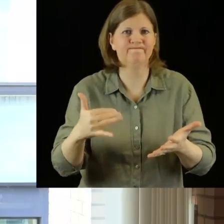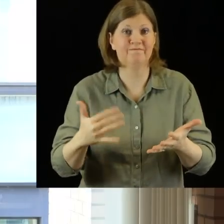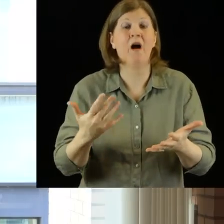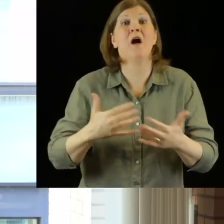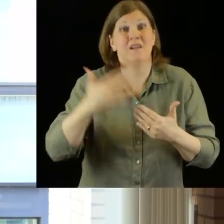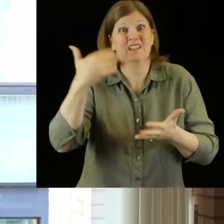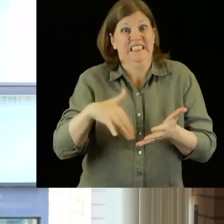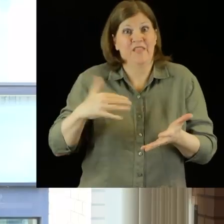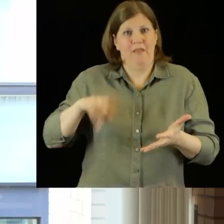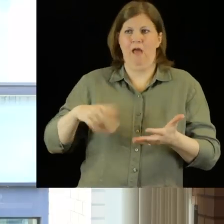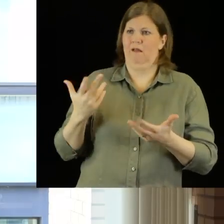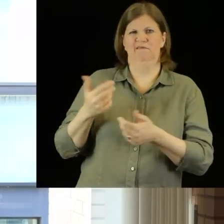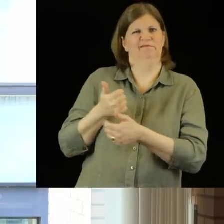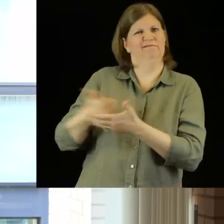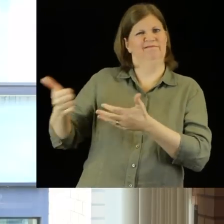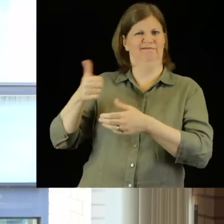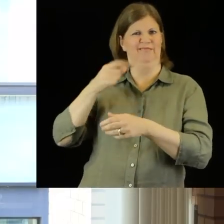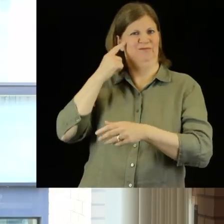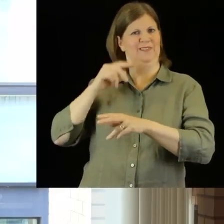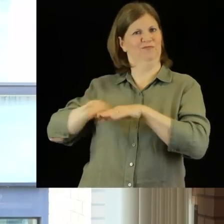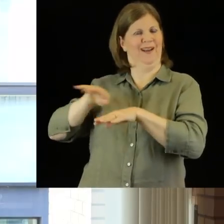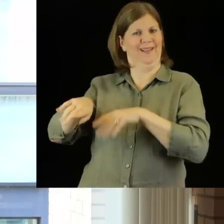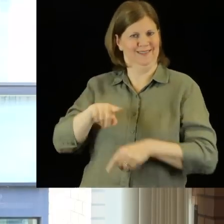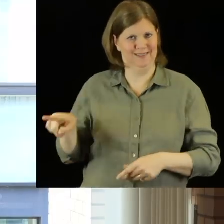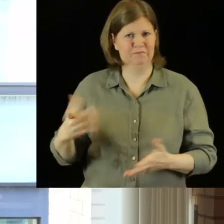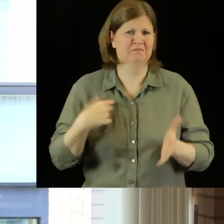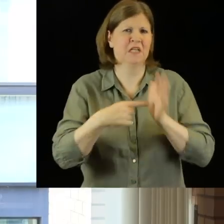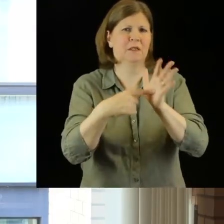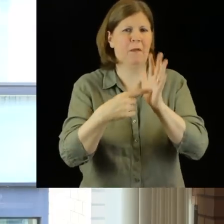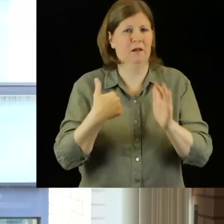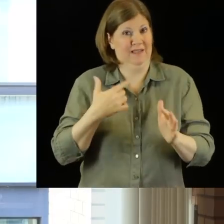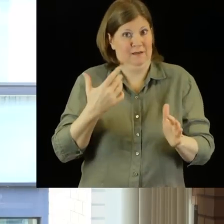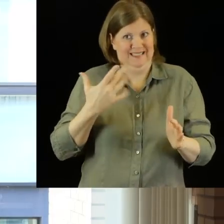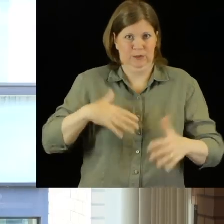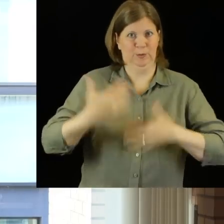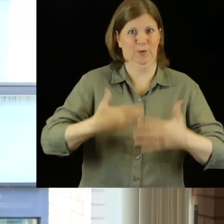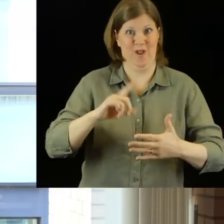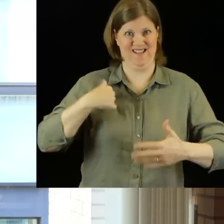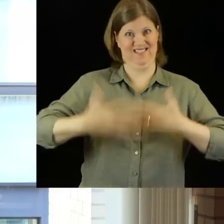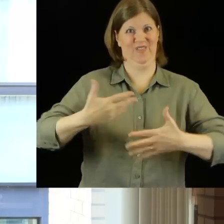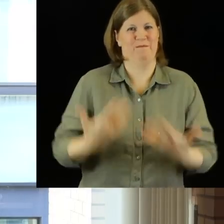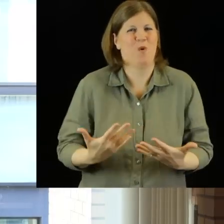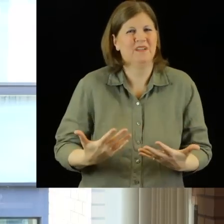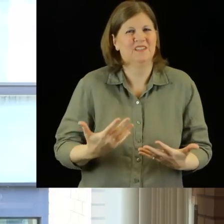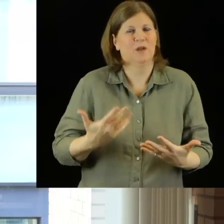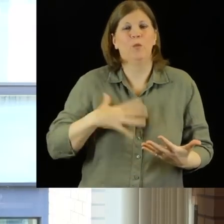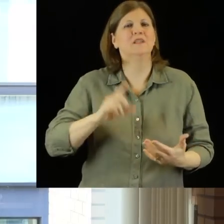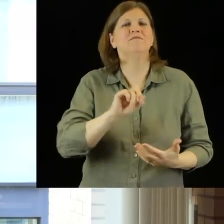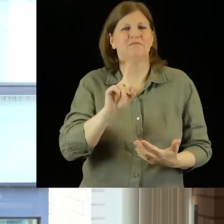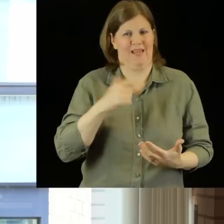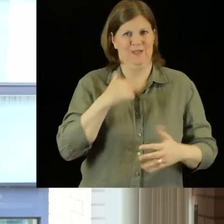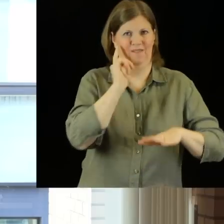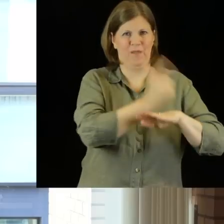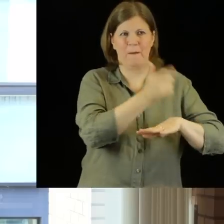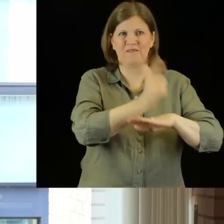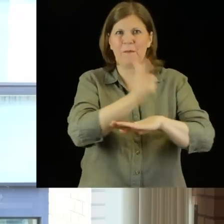example, we need to do things like what I'm doing at this very moment. We need to make filmed pieces of work so that communication is possible. We need to